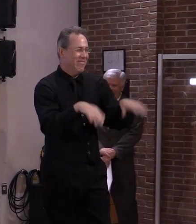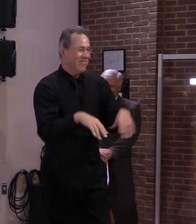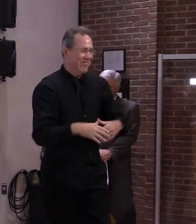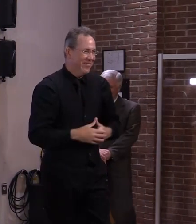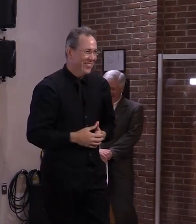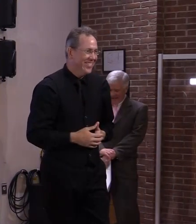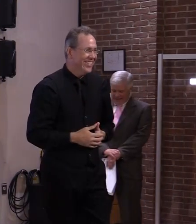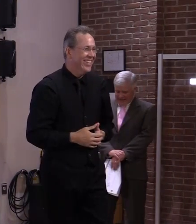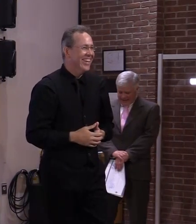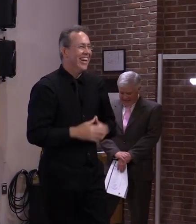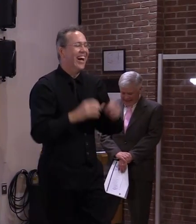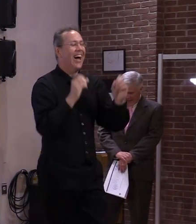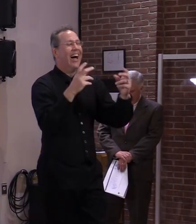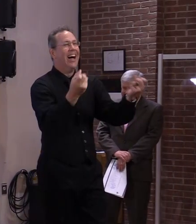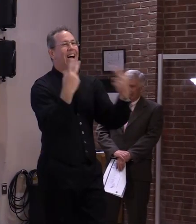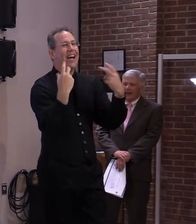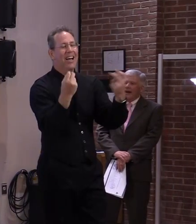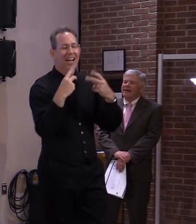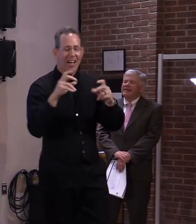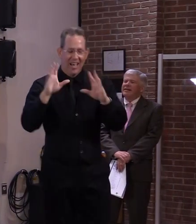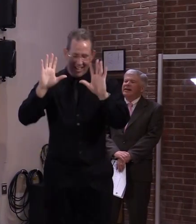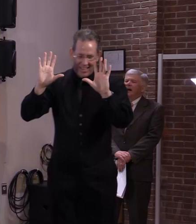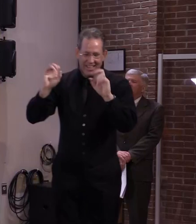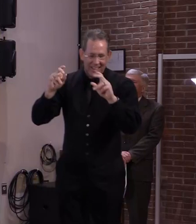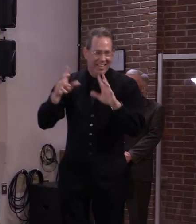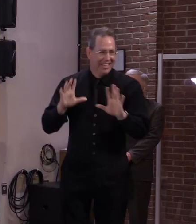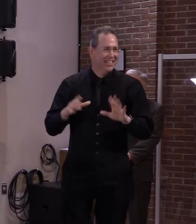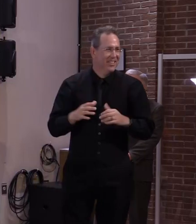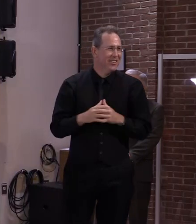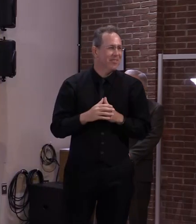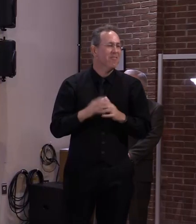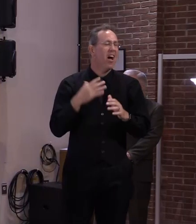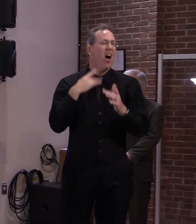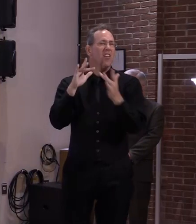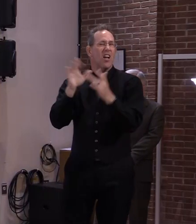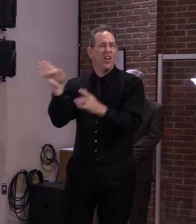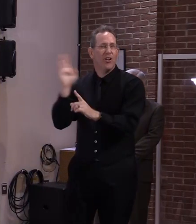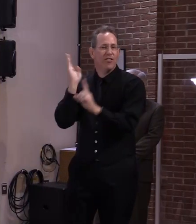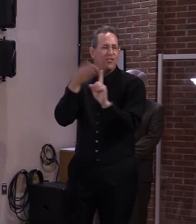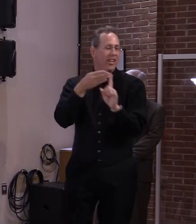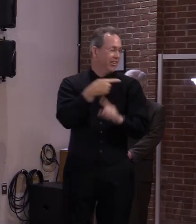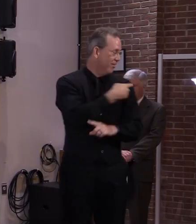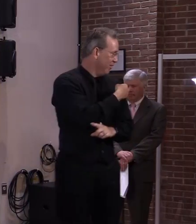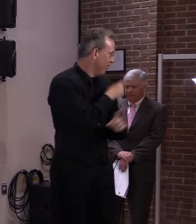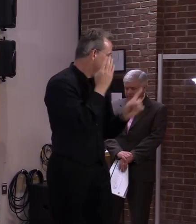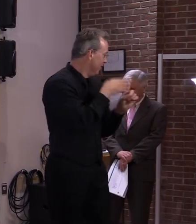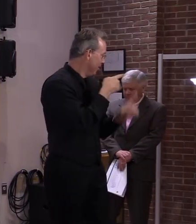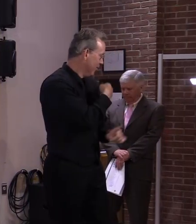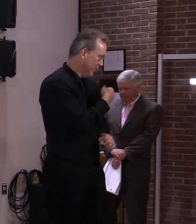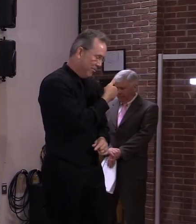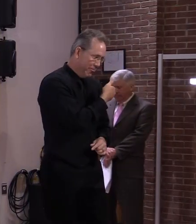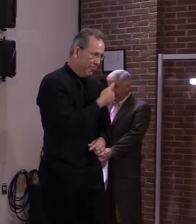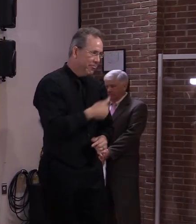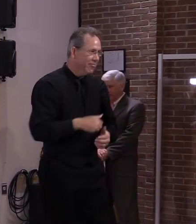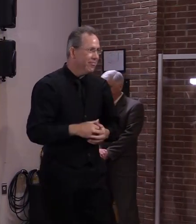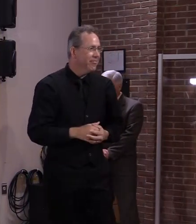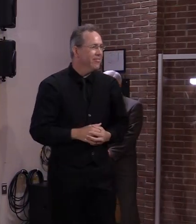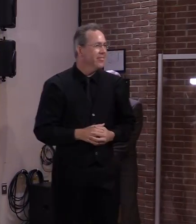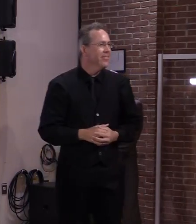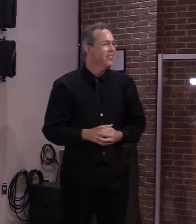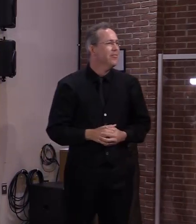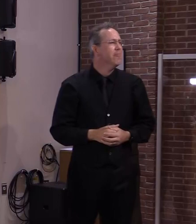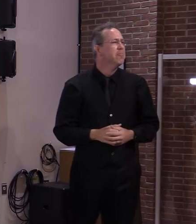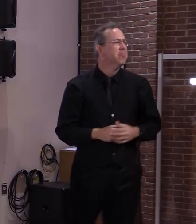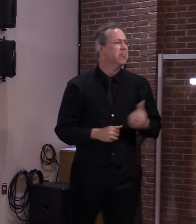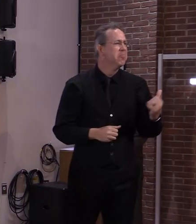okay i will uh i'll have him make contact to uh secretary smith great i will reach out yeah and uh secretary smith said he